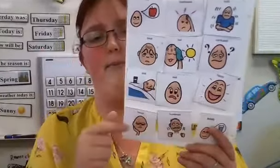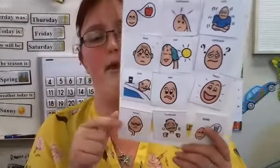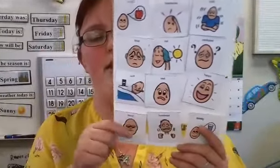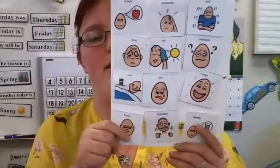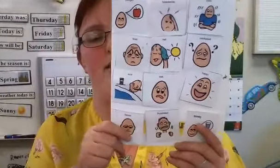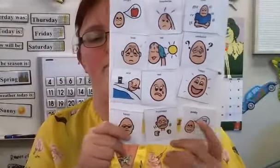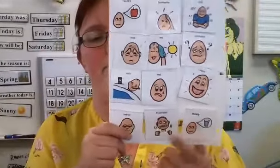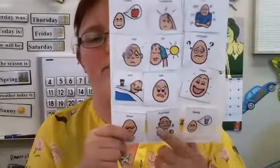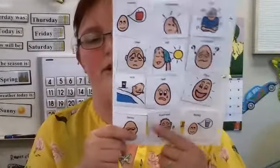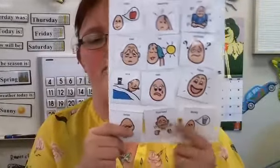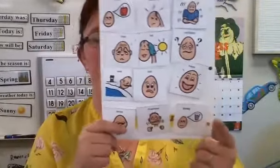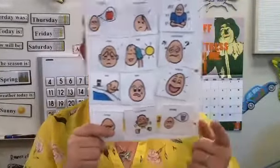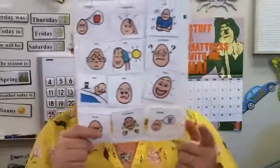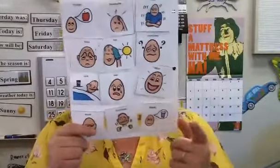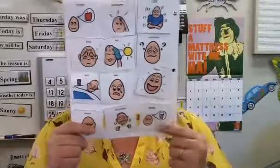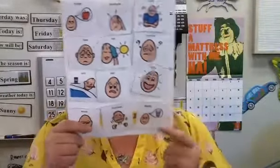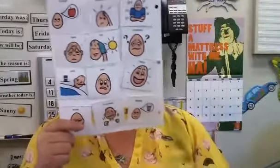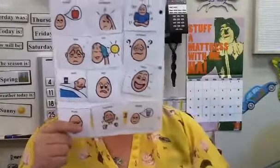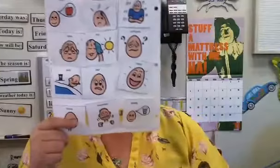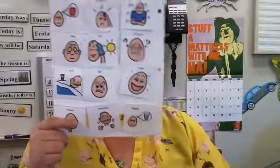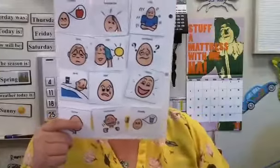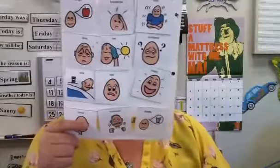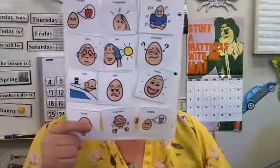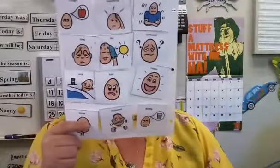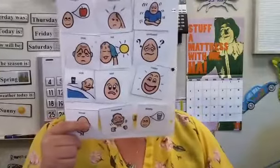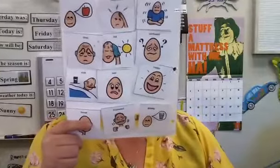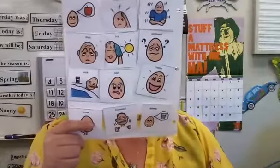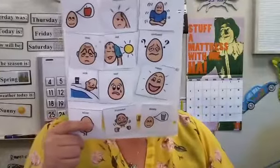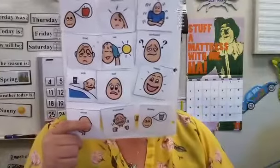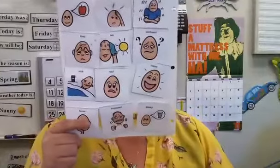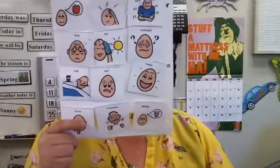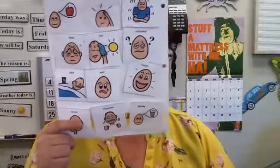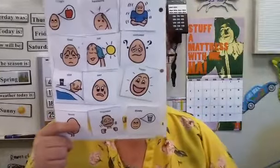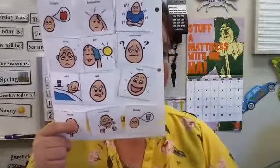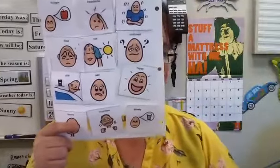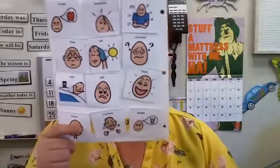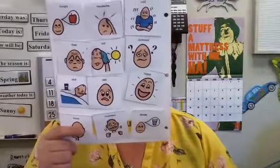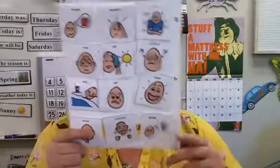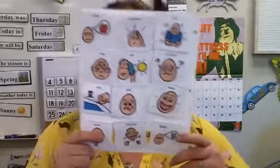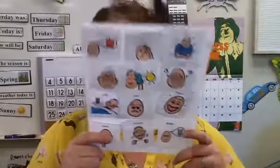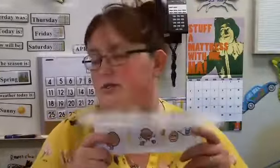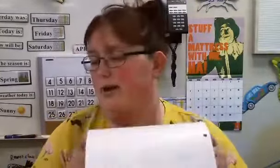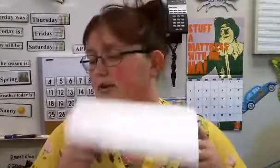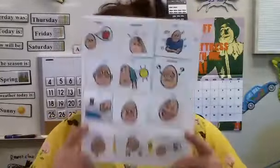happy? Are you bored? Are you frustrated? Are you thirsty? You can point. You can tell somebody. There's a way you're